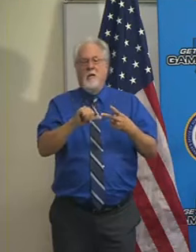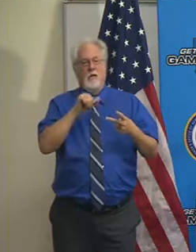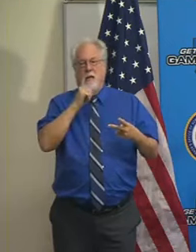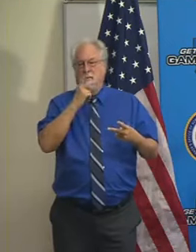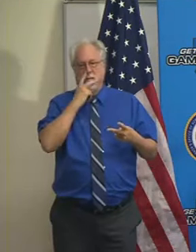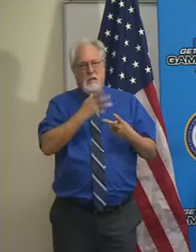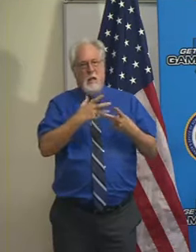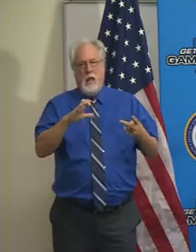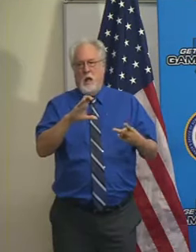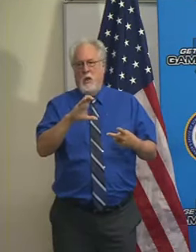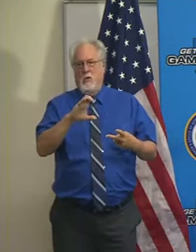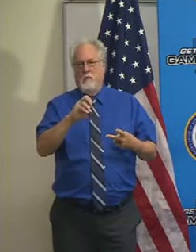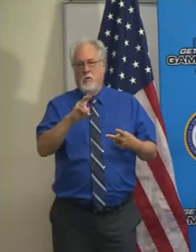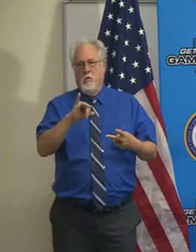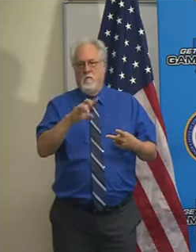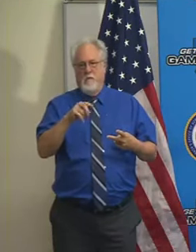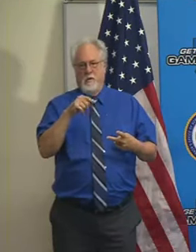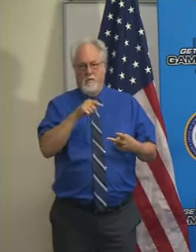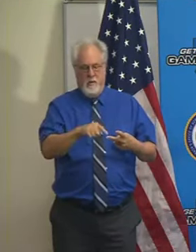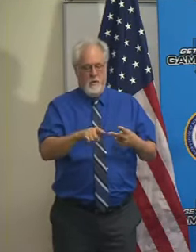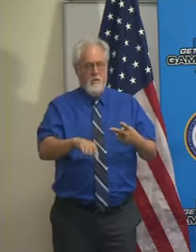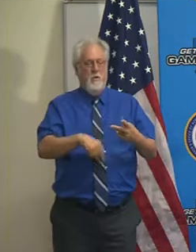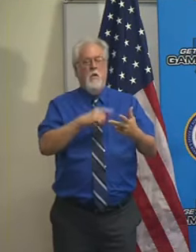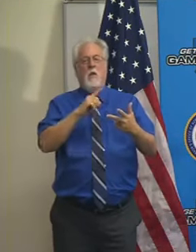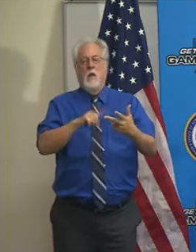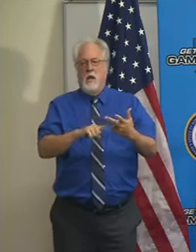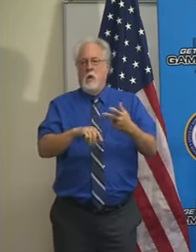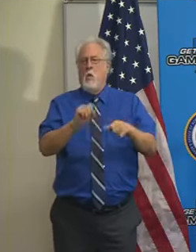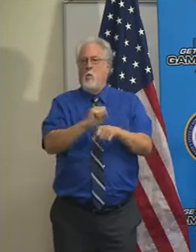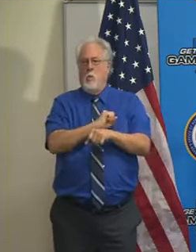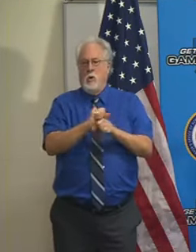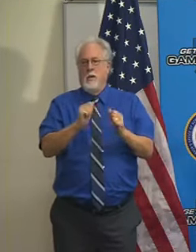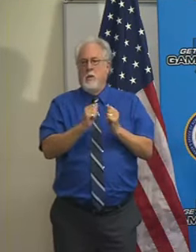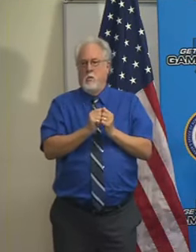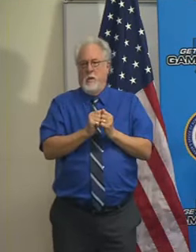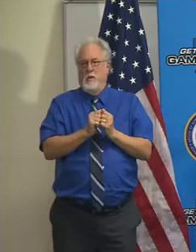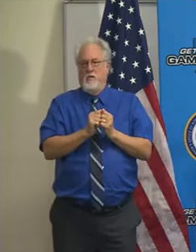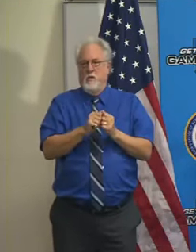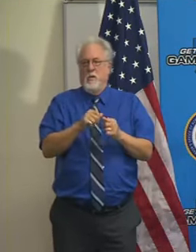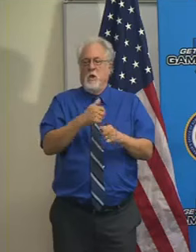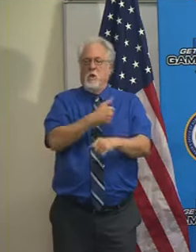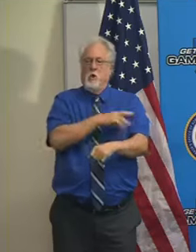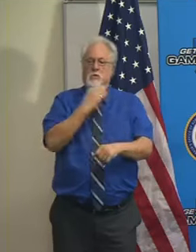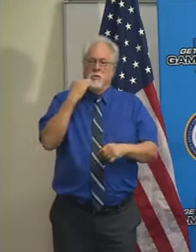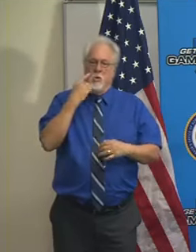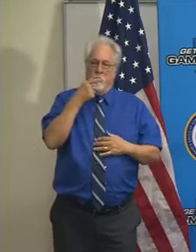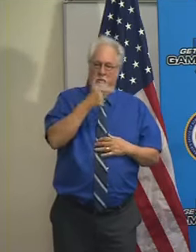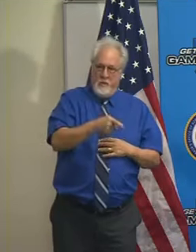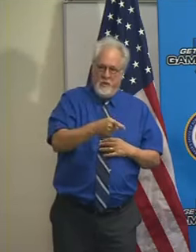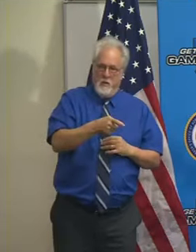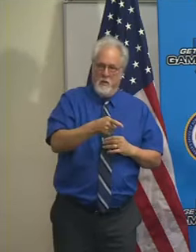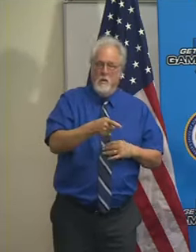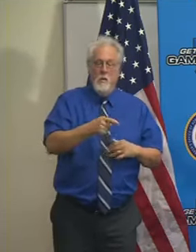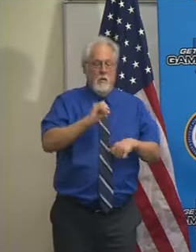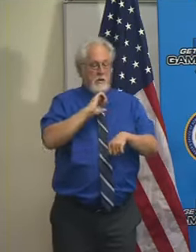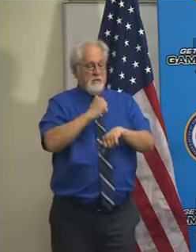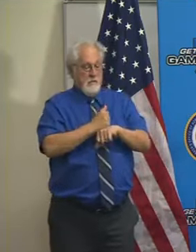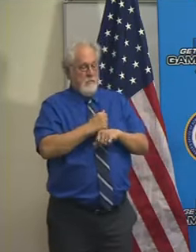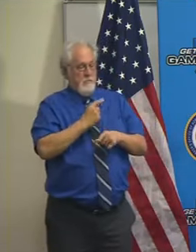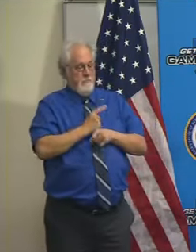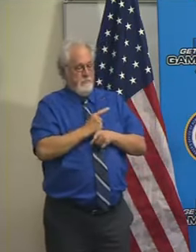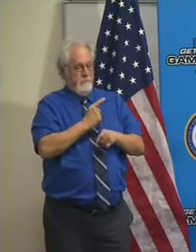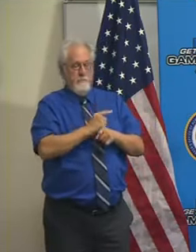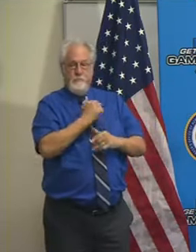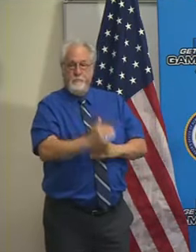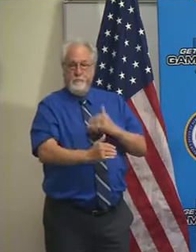a lot of COVID in the community. And then it's going to be about, again, working with the nursing homes that are in the pilot, establishing protocols